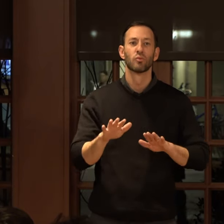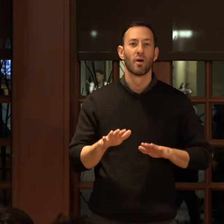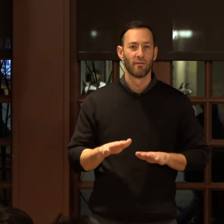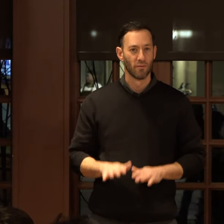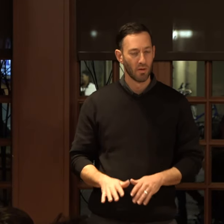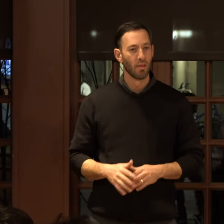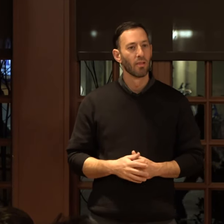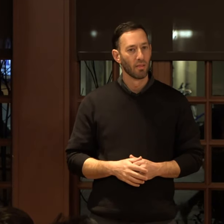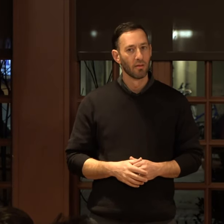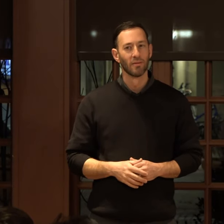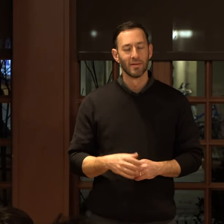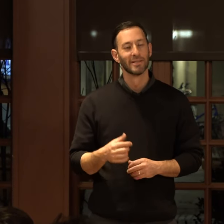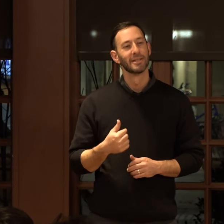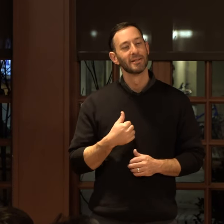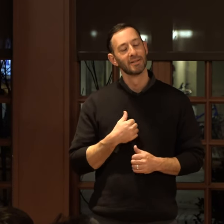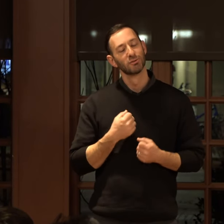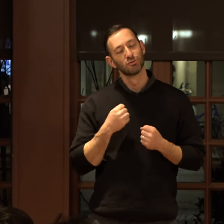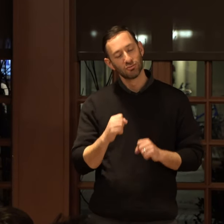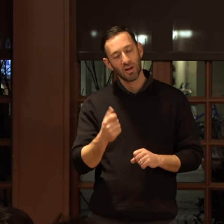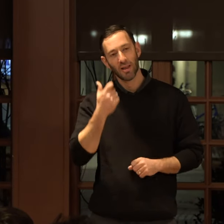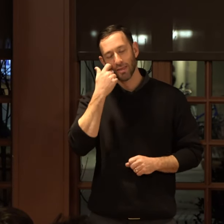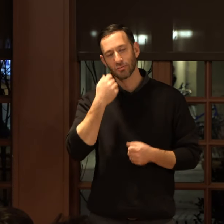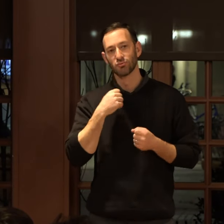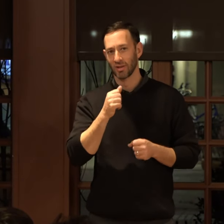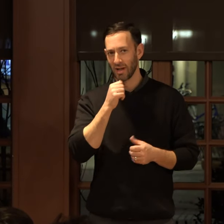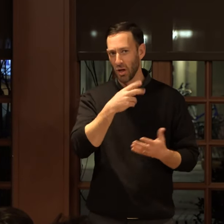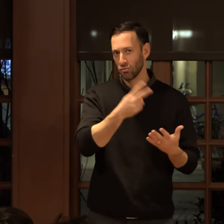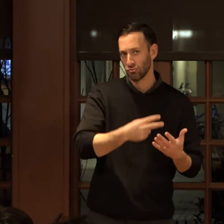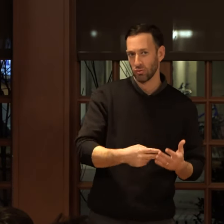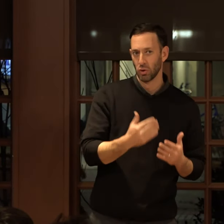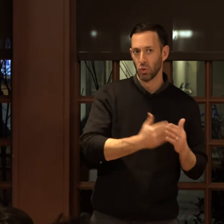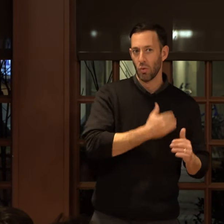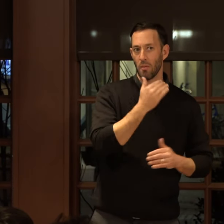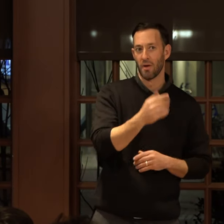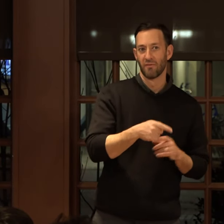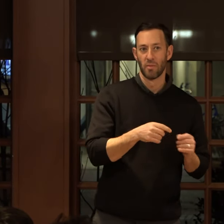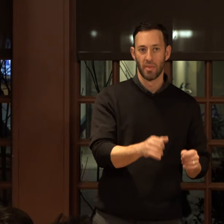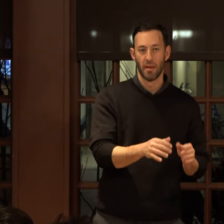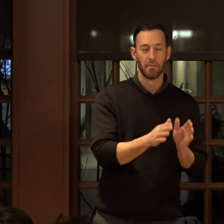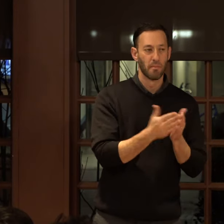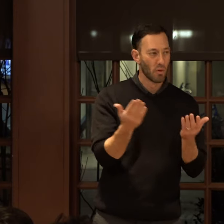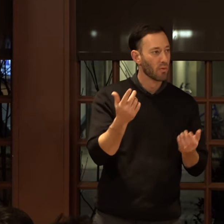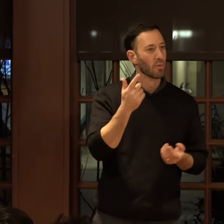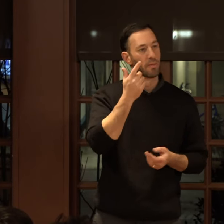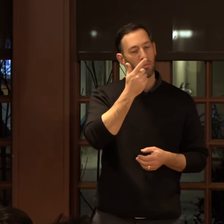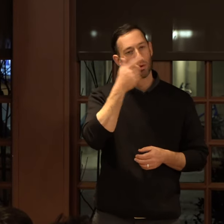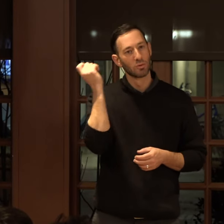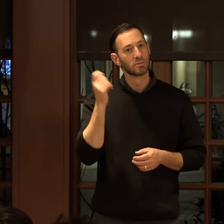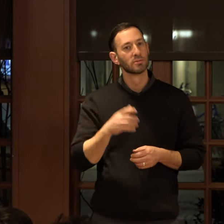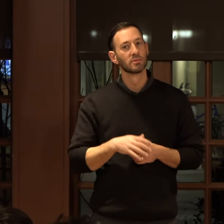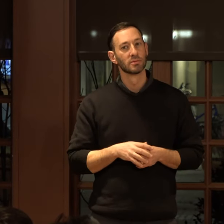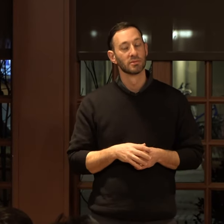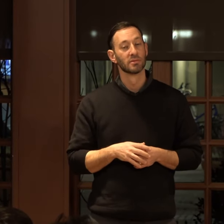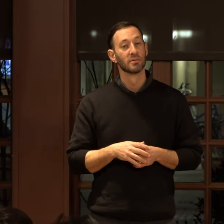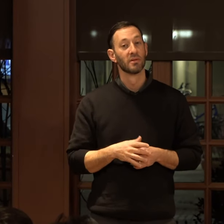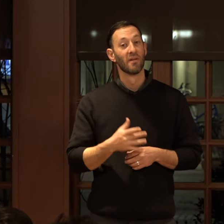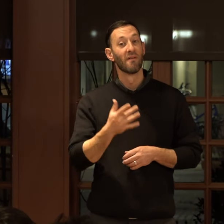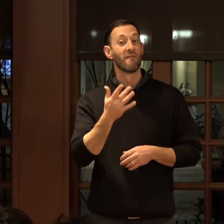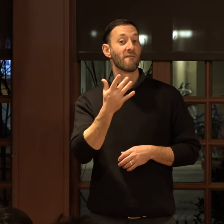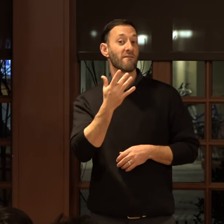And I try not, lately, I've tried not to read too much from the book simply because I favor it.